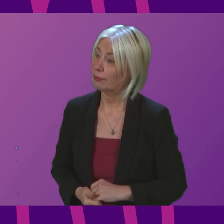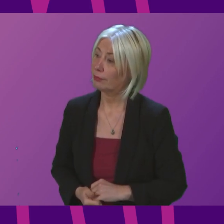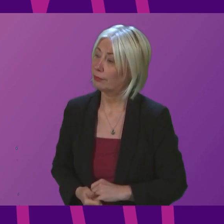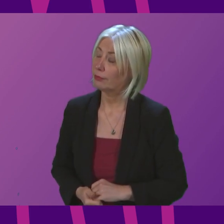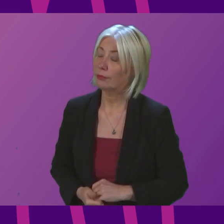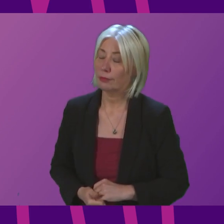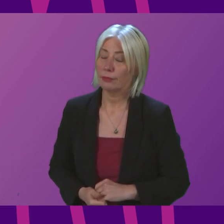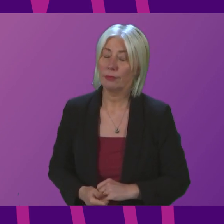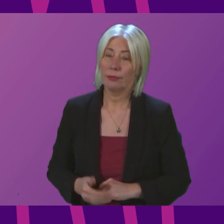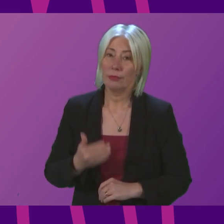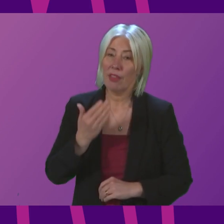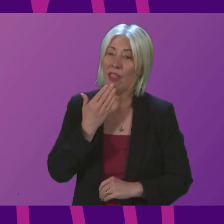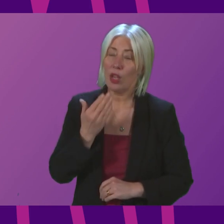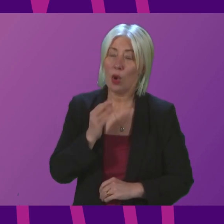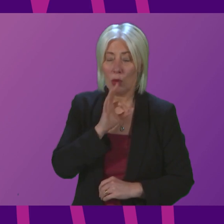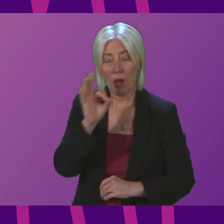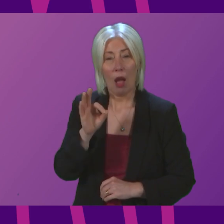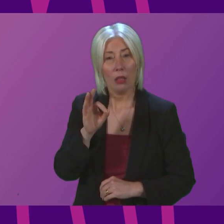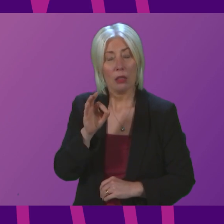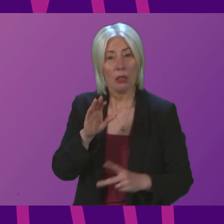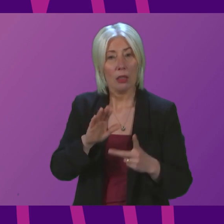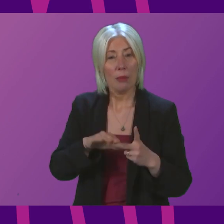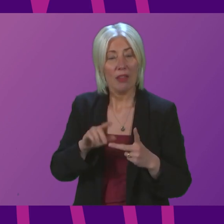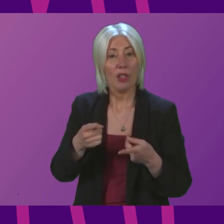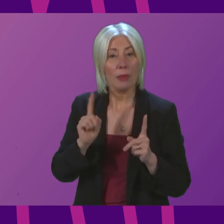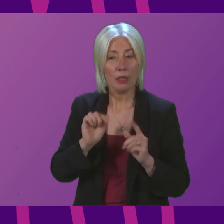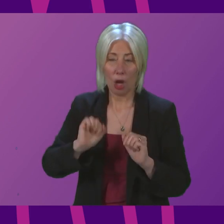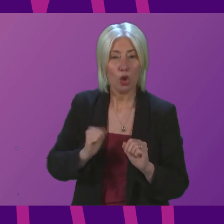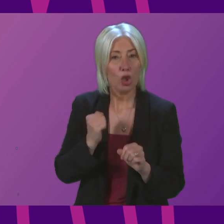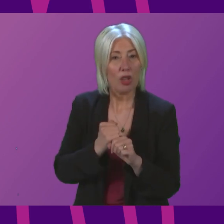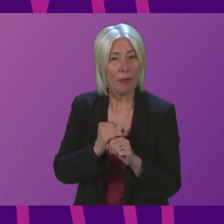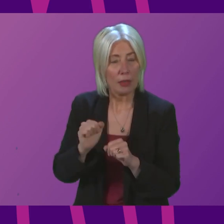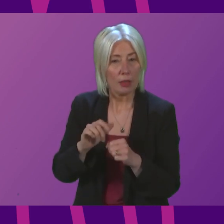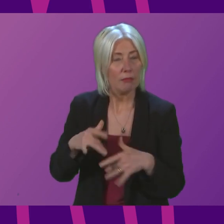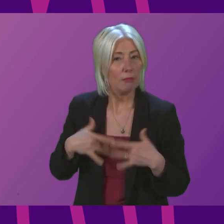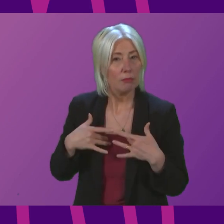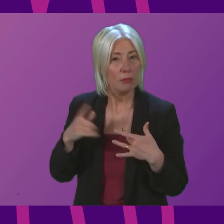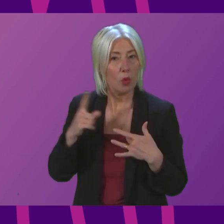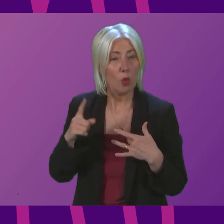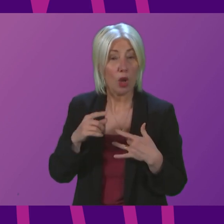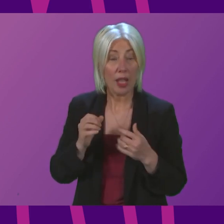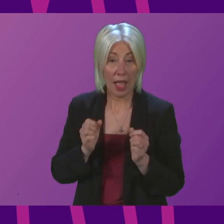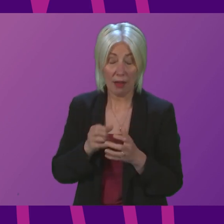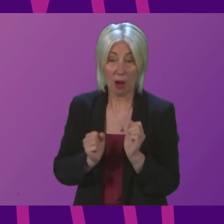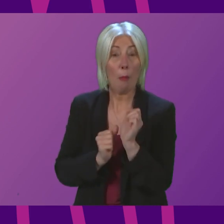Thank you, Presiding Officer. To ask the Deputy First Minister what the Scottish Government's position is on whether burning waste is good for the environment.